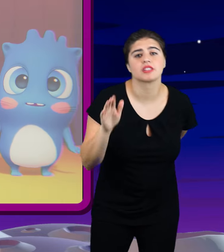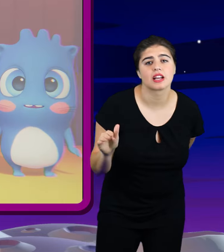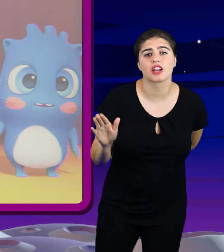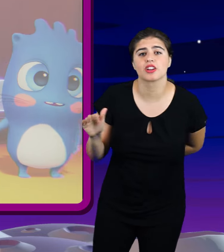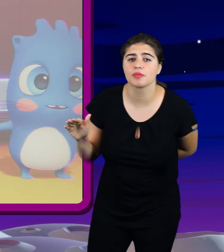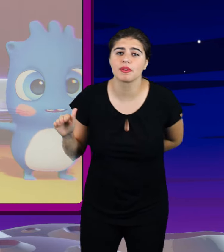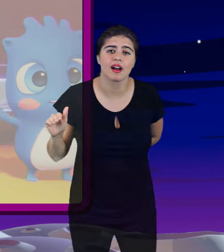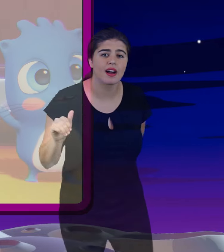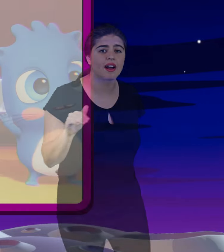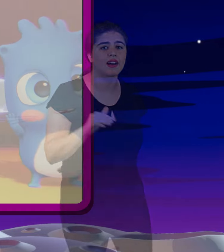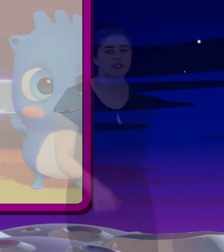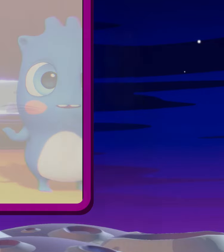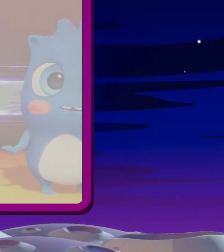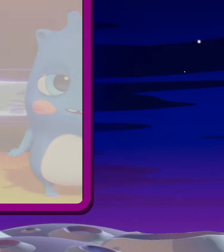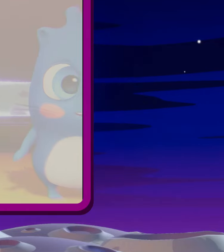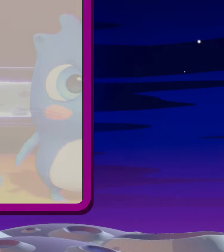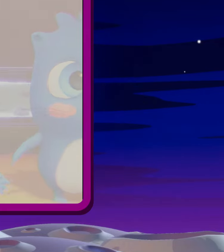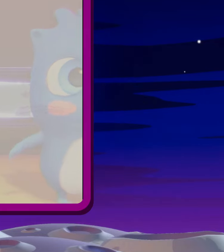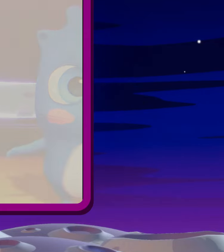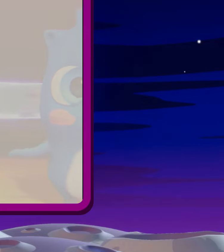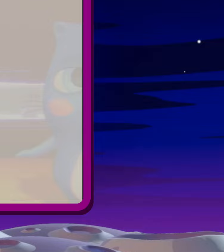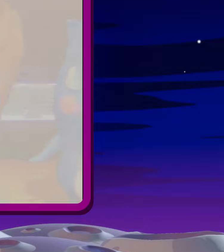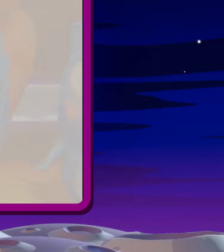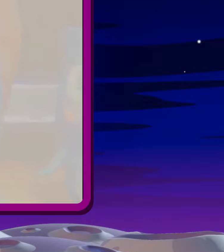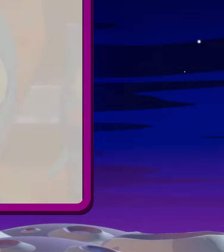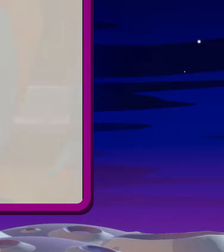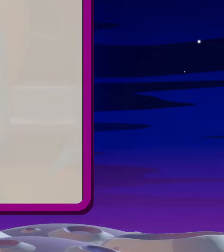goodbye Never gonna tell a lie It'll tell you